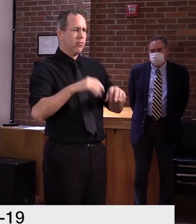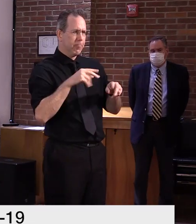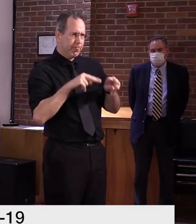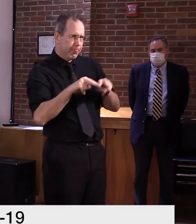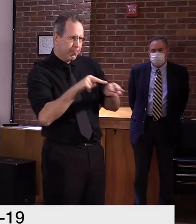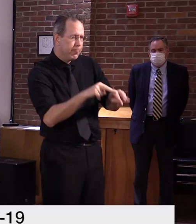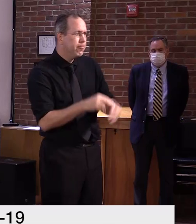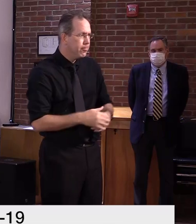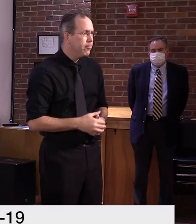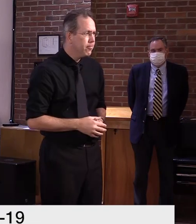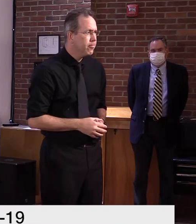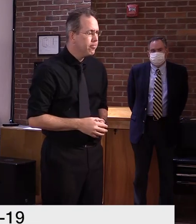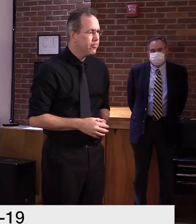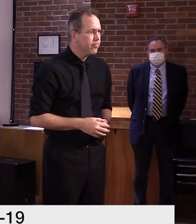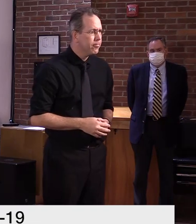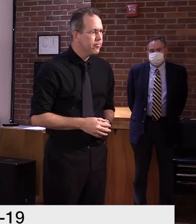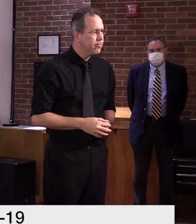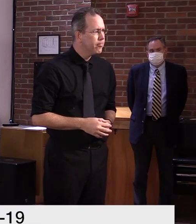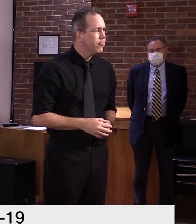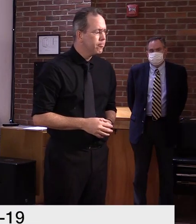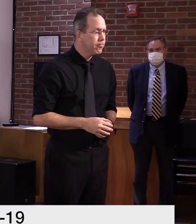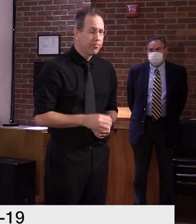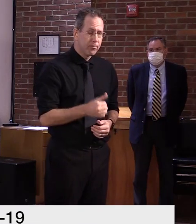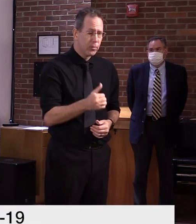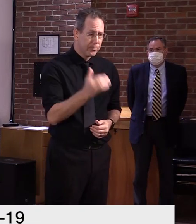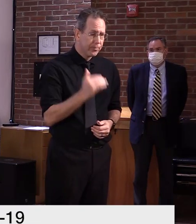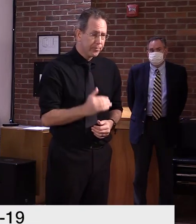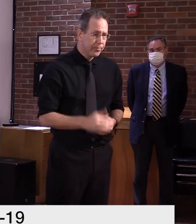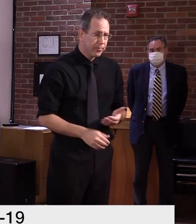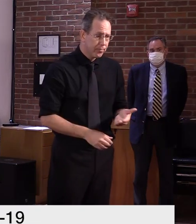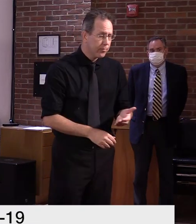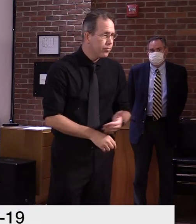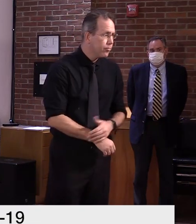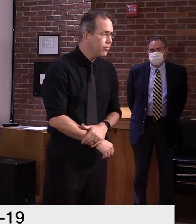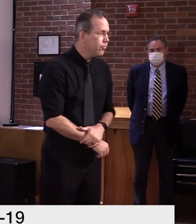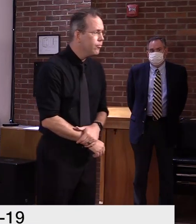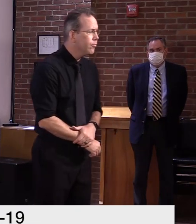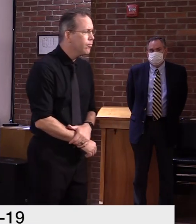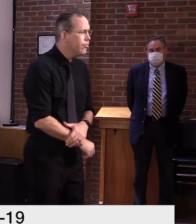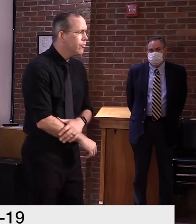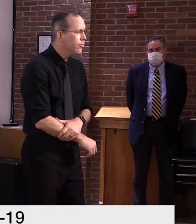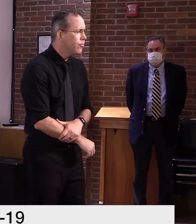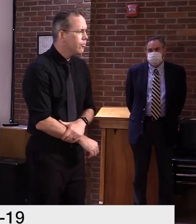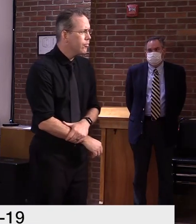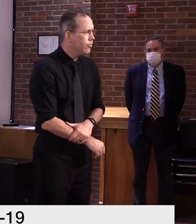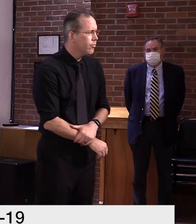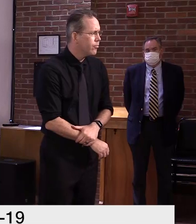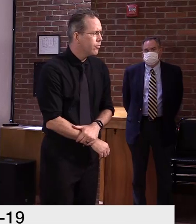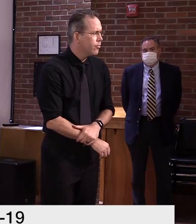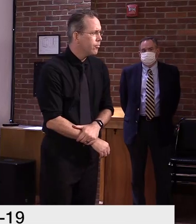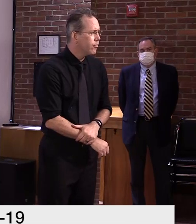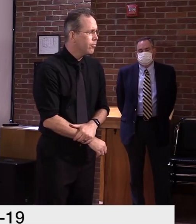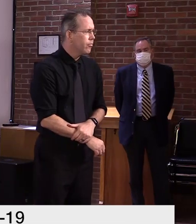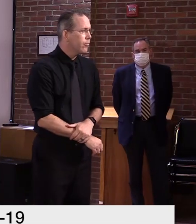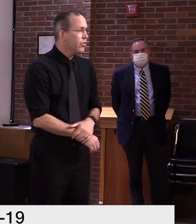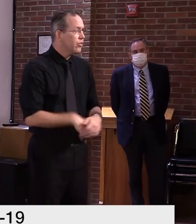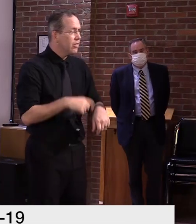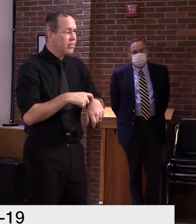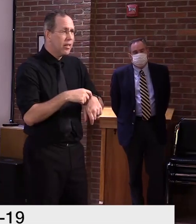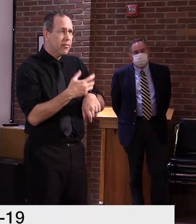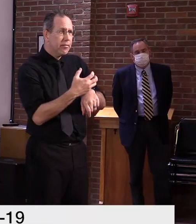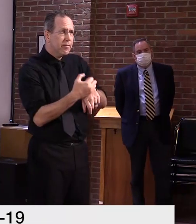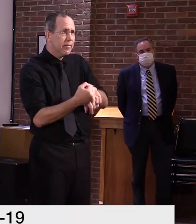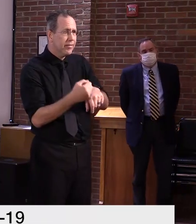Thanks. All right. Um, it is 1252 and we still have six colors in the queue. Steve, NEK